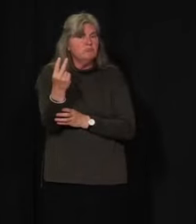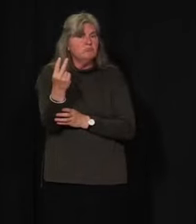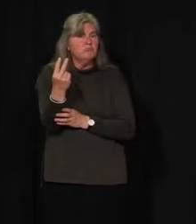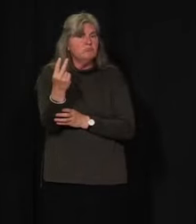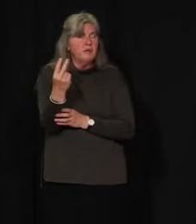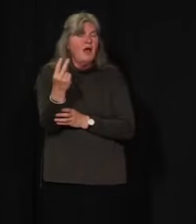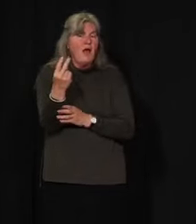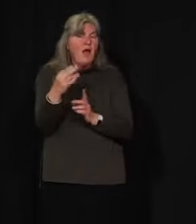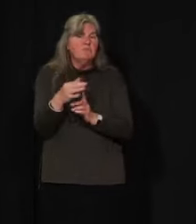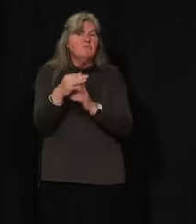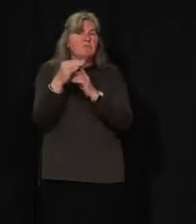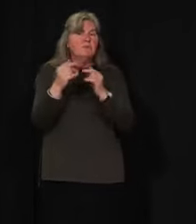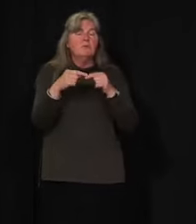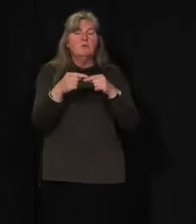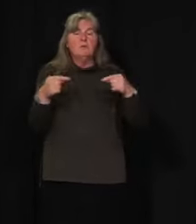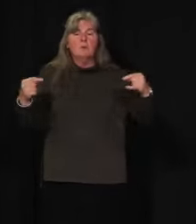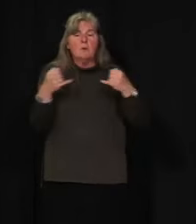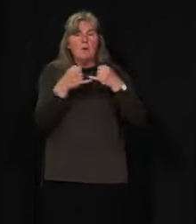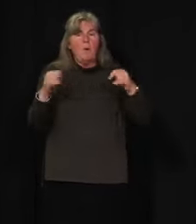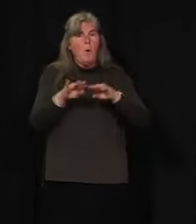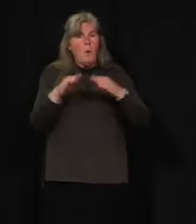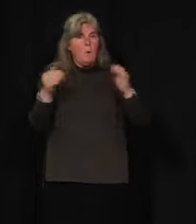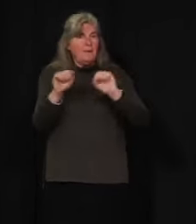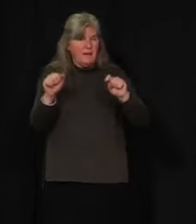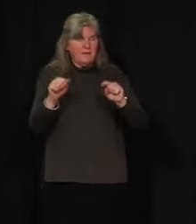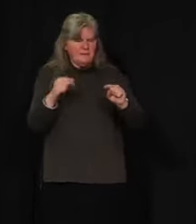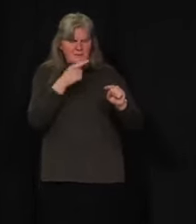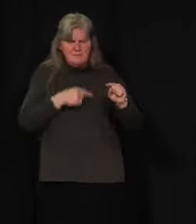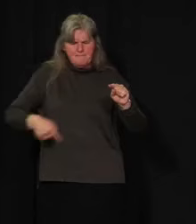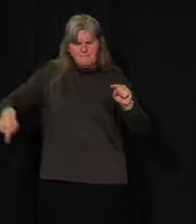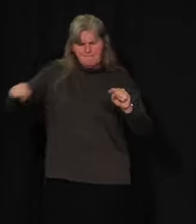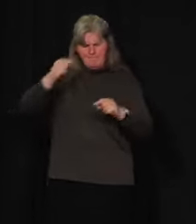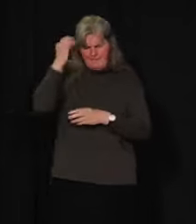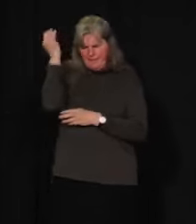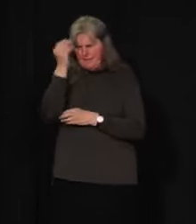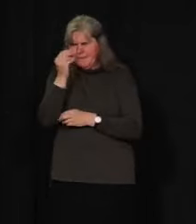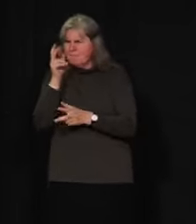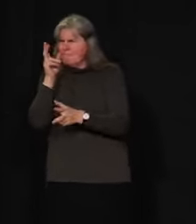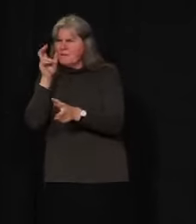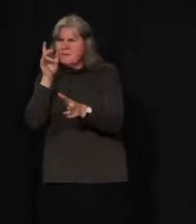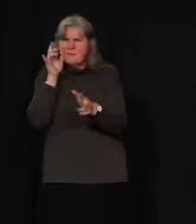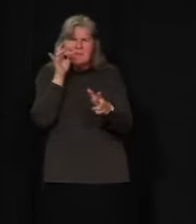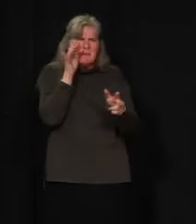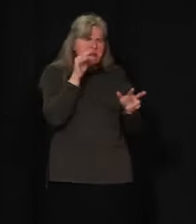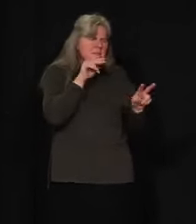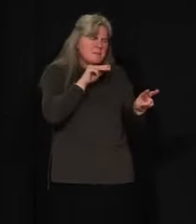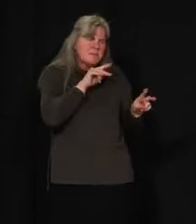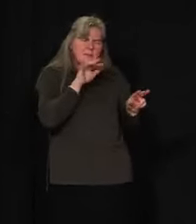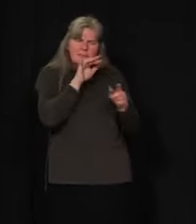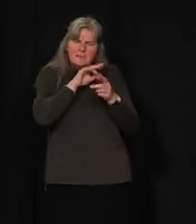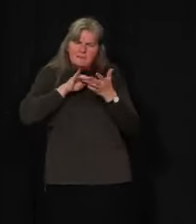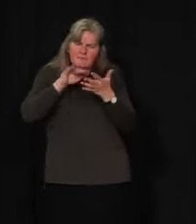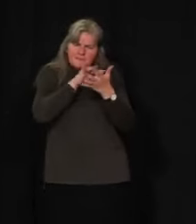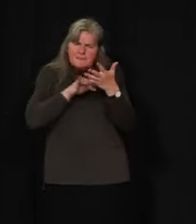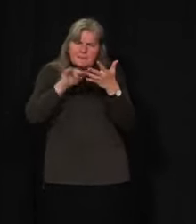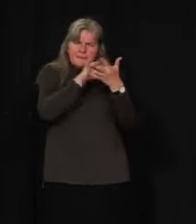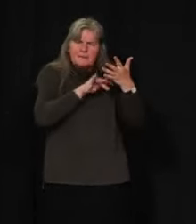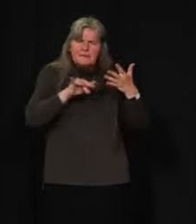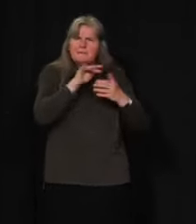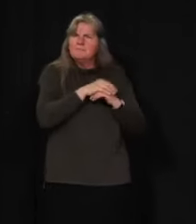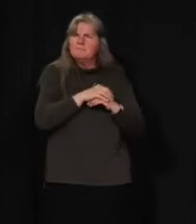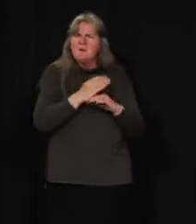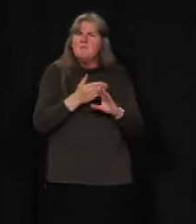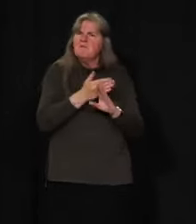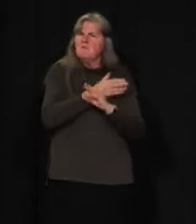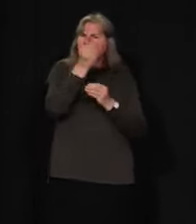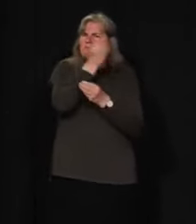exceptions to our border closures. So we have done some thinking and listening in that regard. As I've stated to media